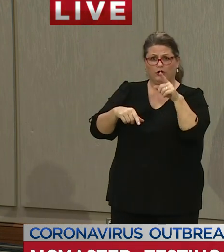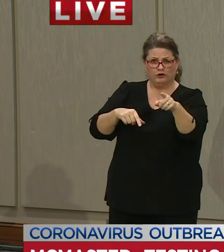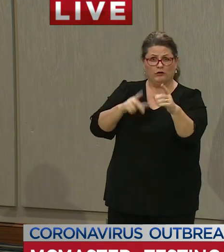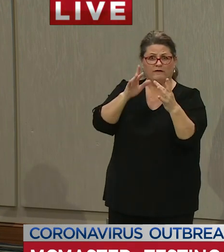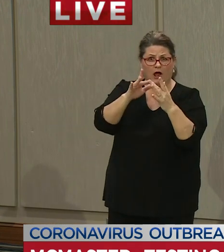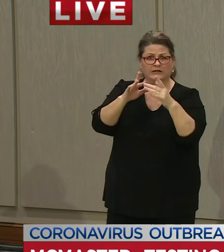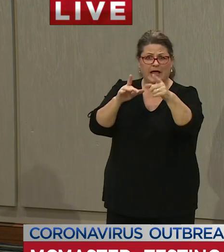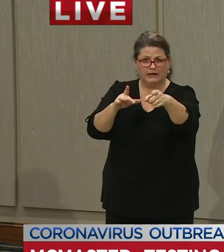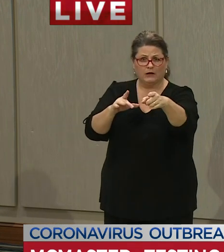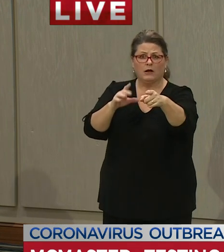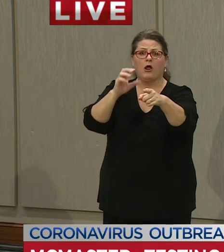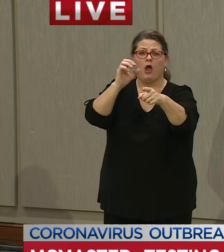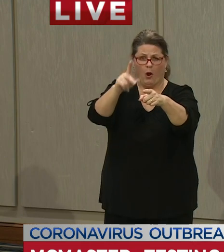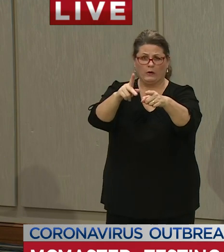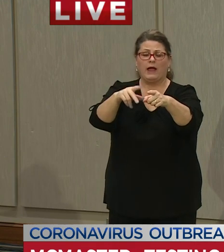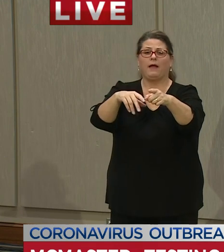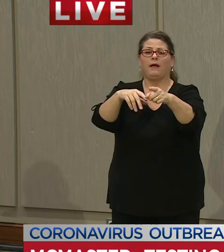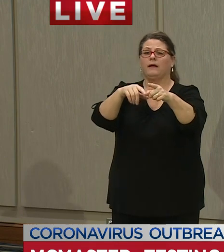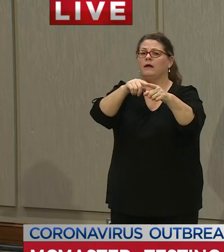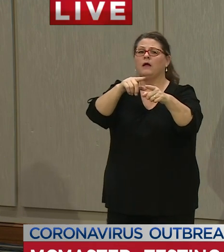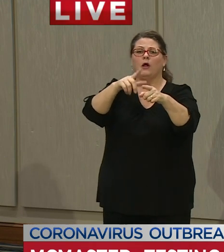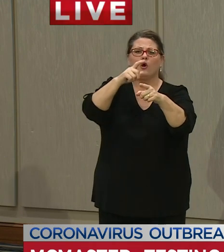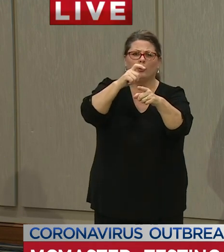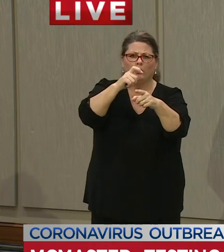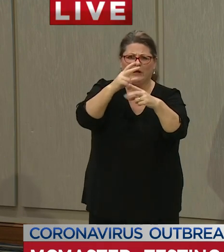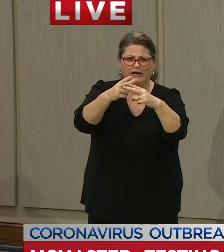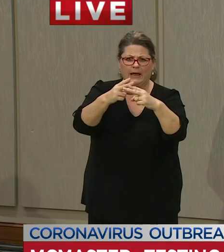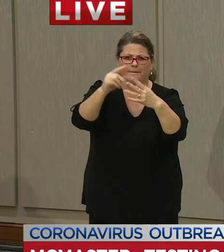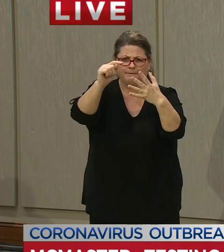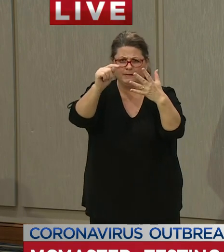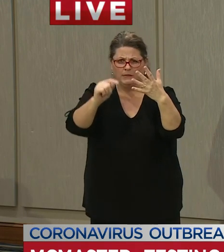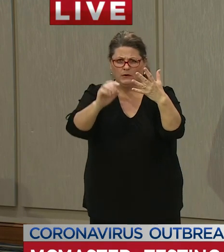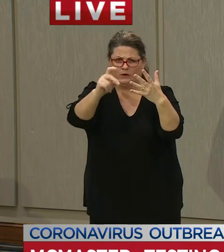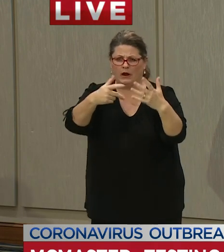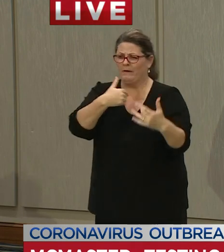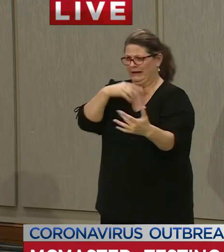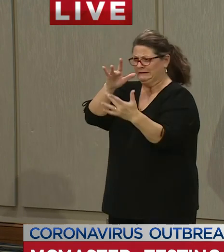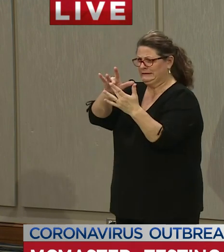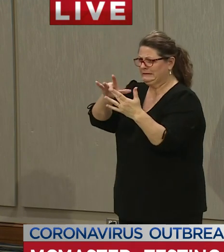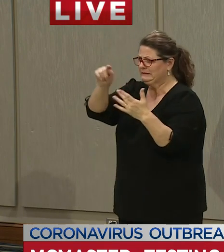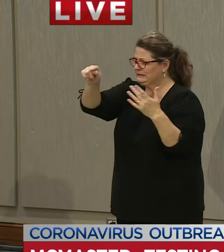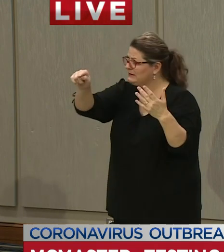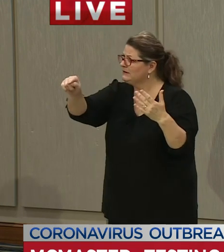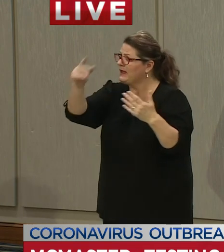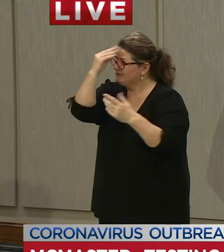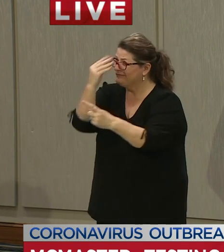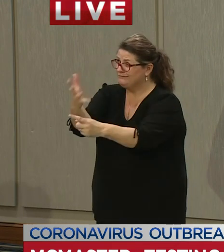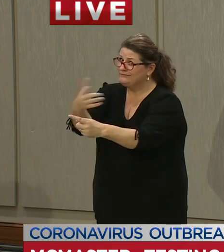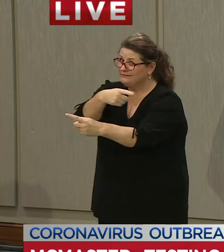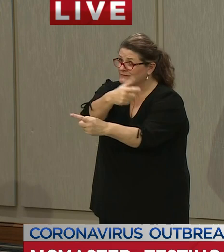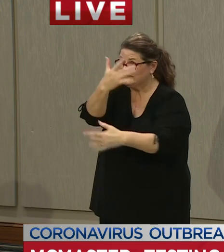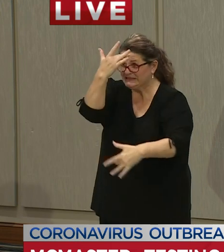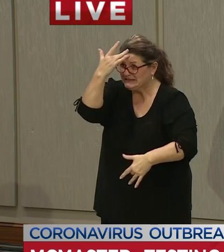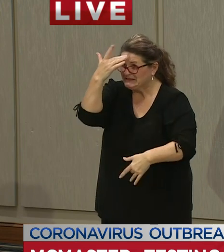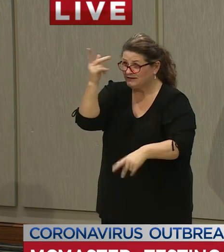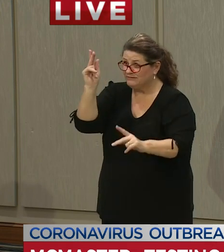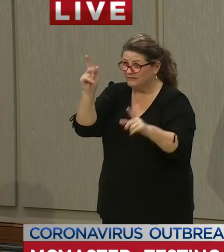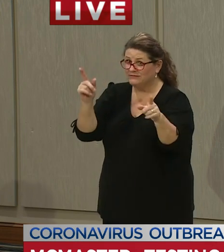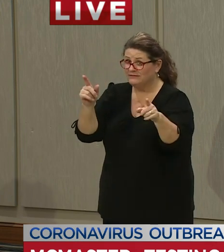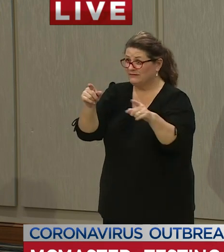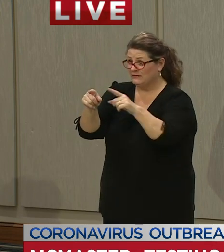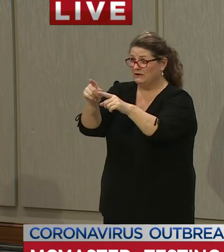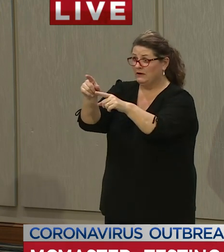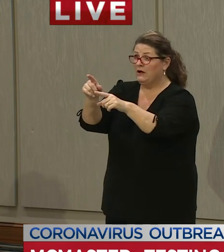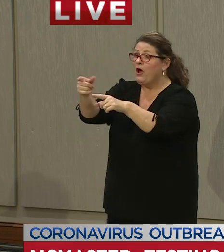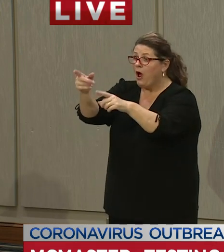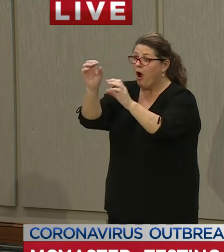contact with and we'll contact those people alert them to what's going on and we'll have a good bit of isolation and a lot of knowledge